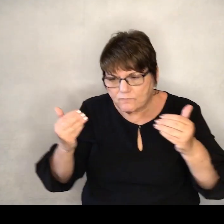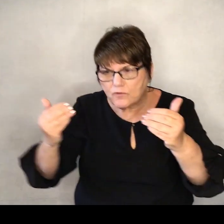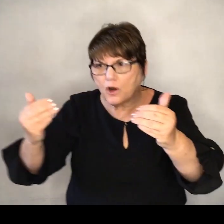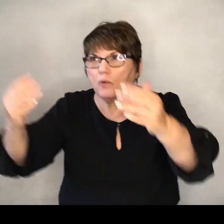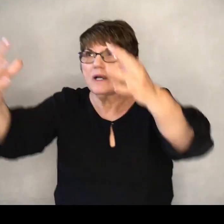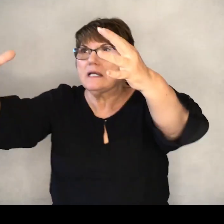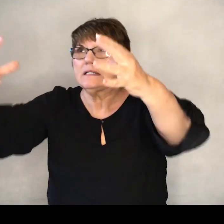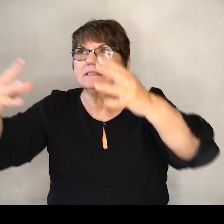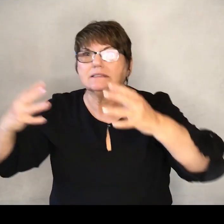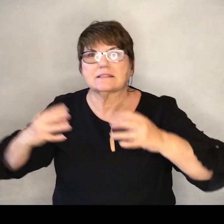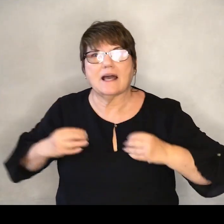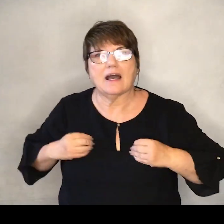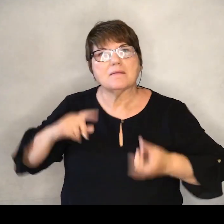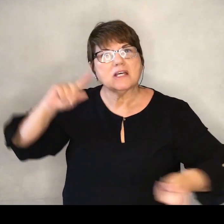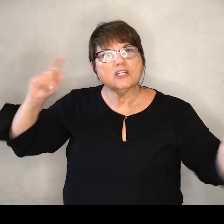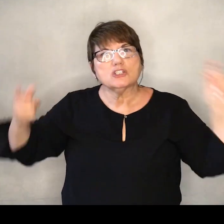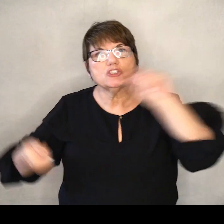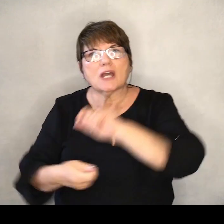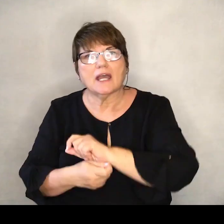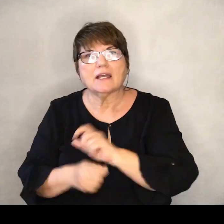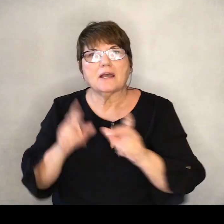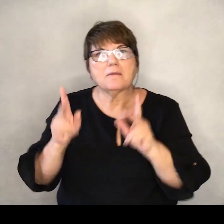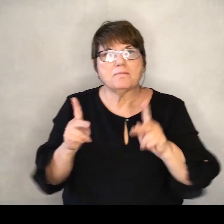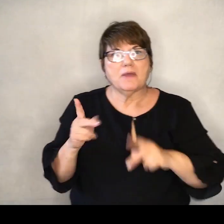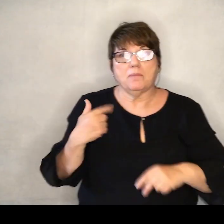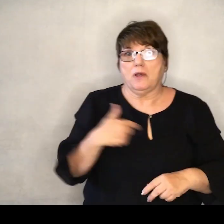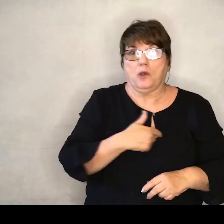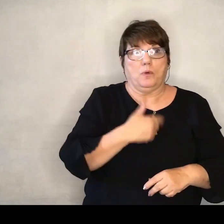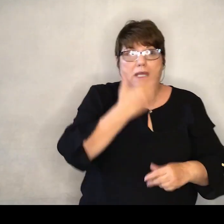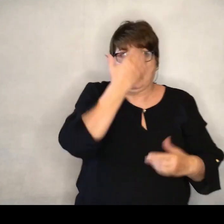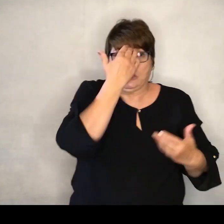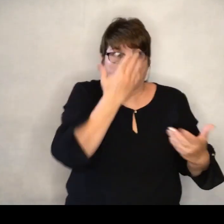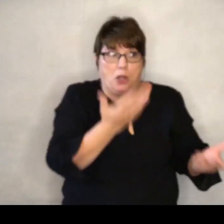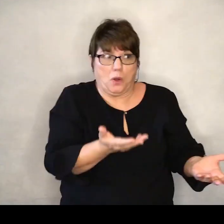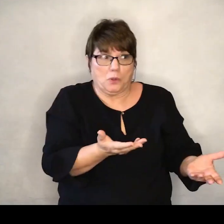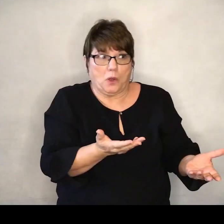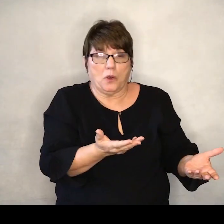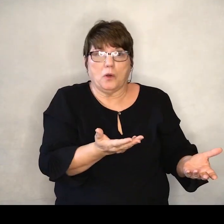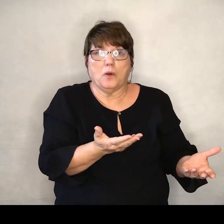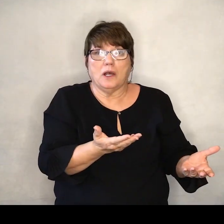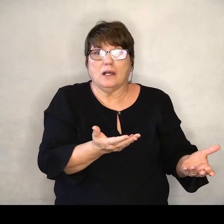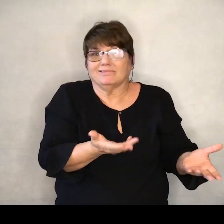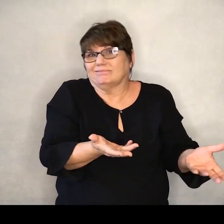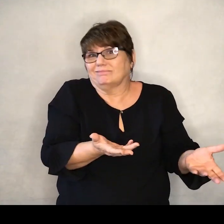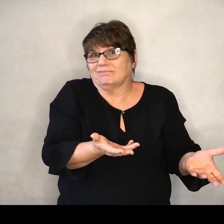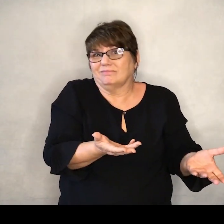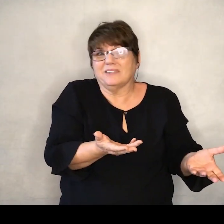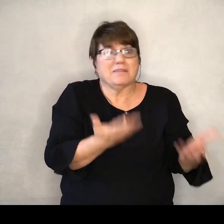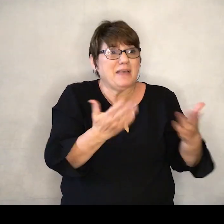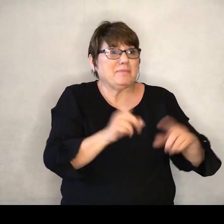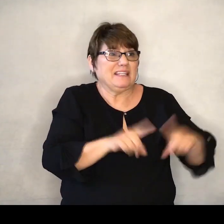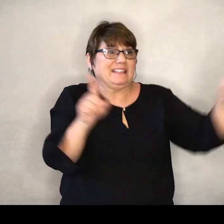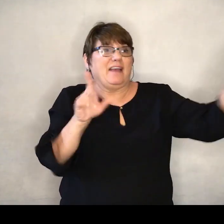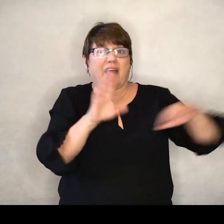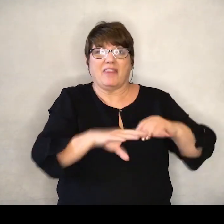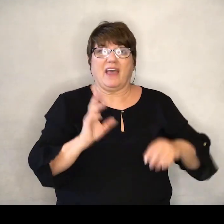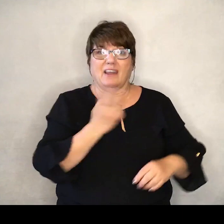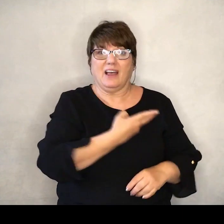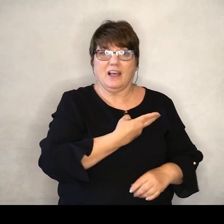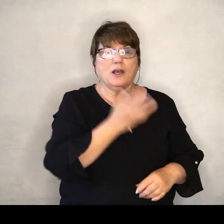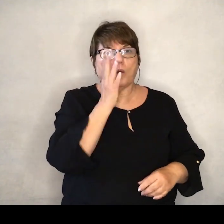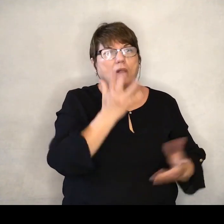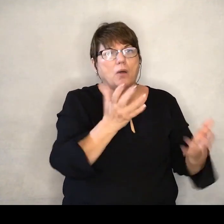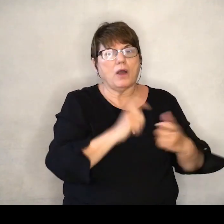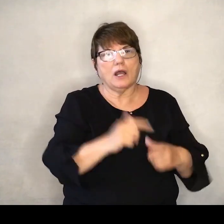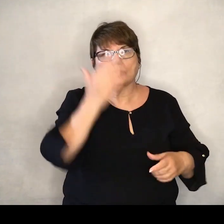change to make it so the people we don't know, who may not be anything like us, will want to